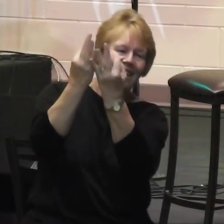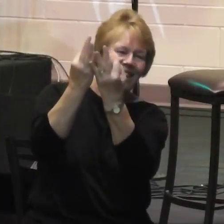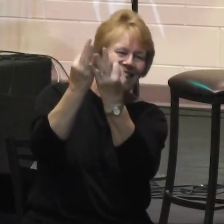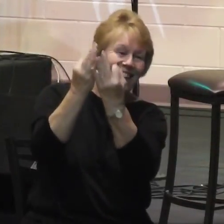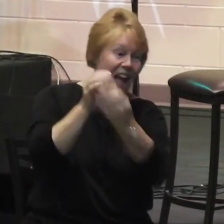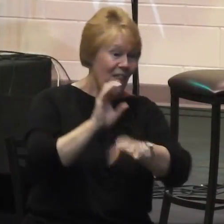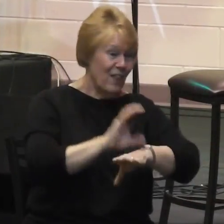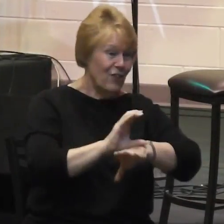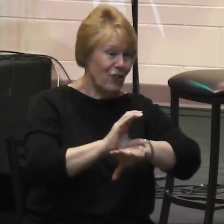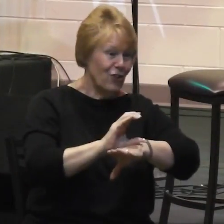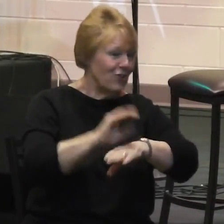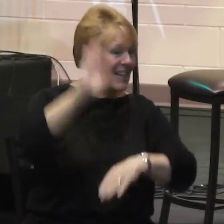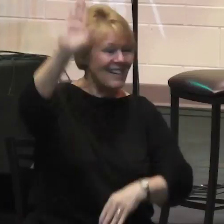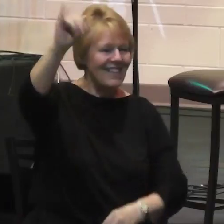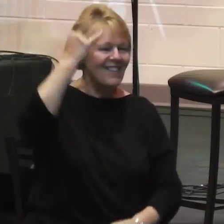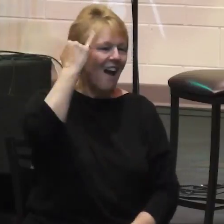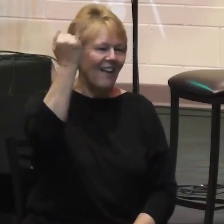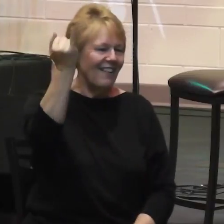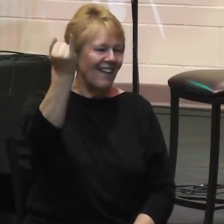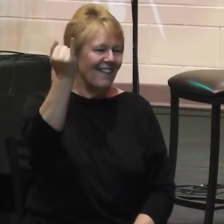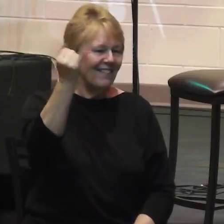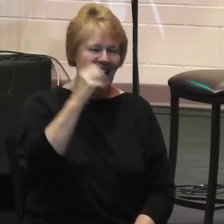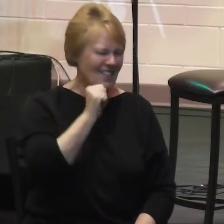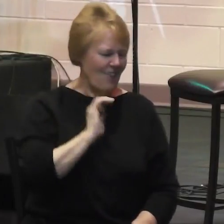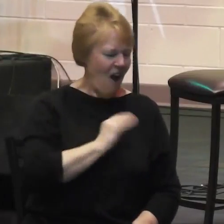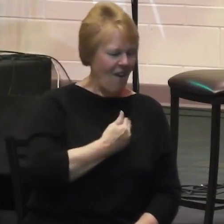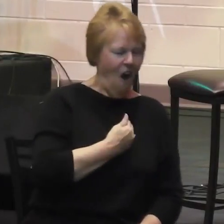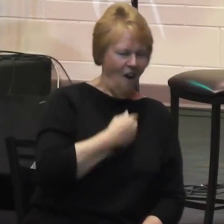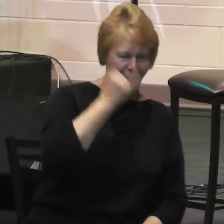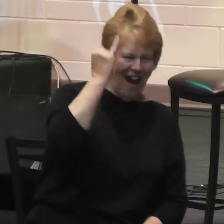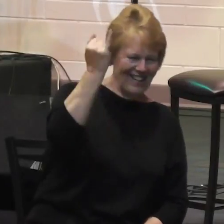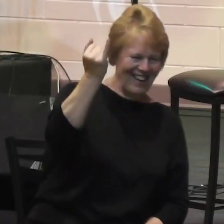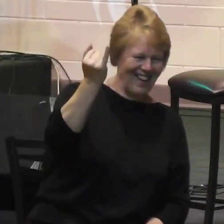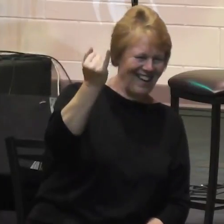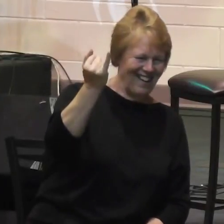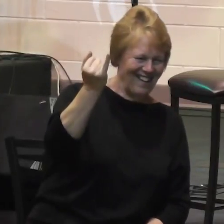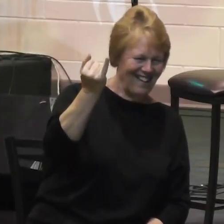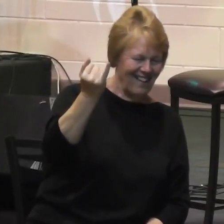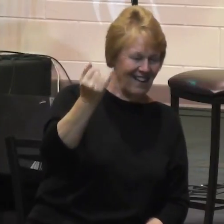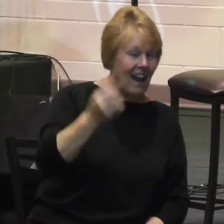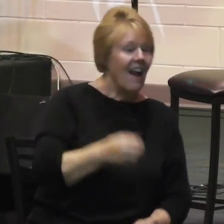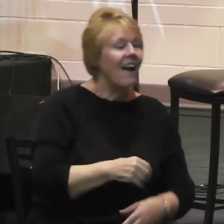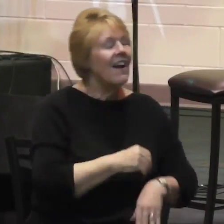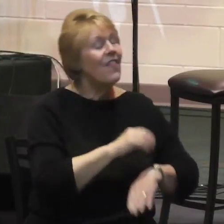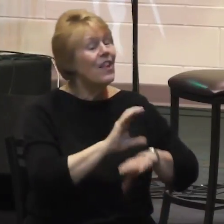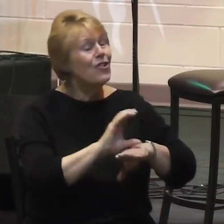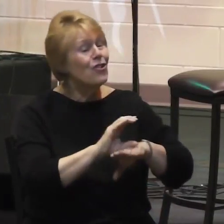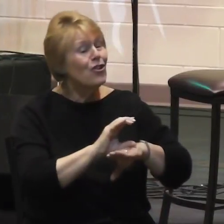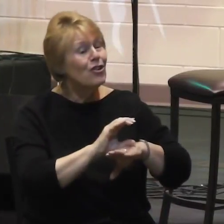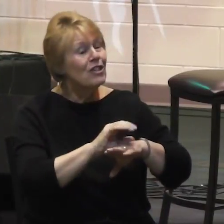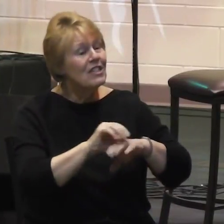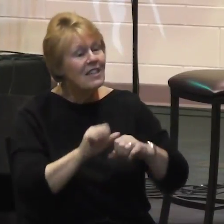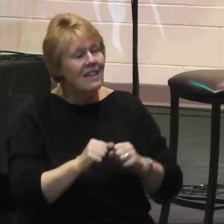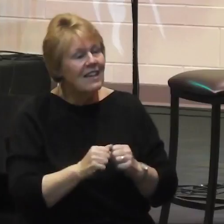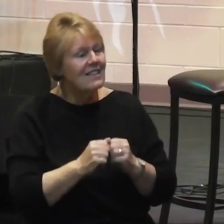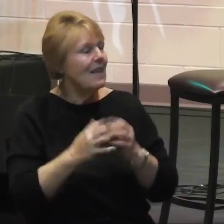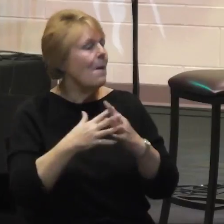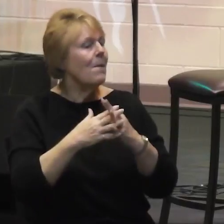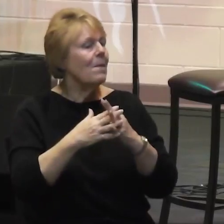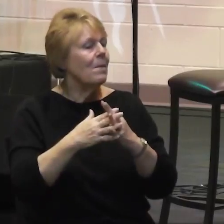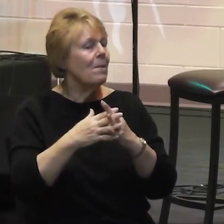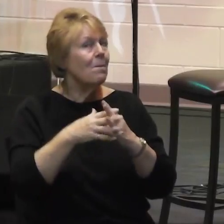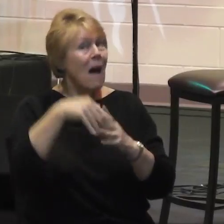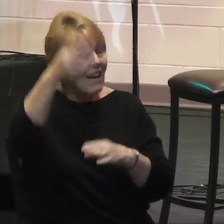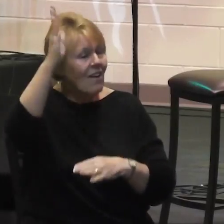God's idea. It is not our idea. The church is instituted by God. The church is an object